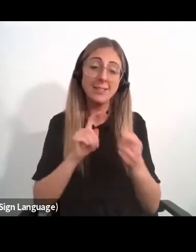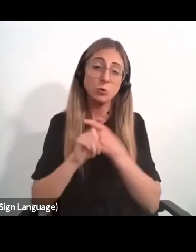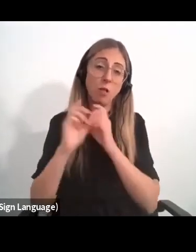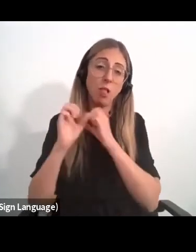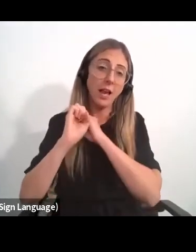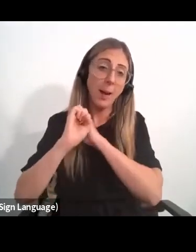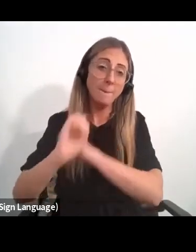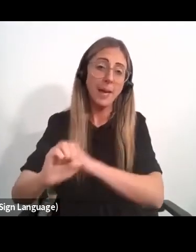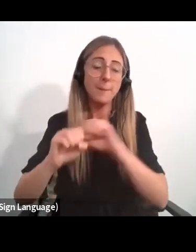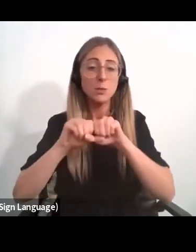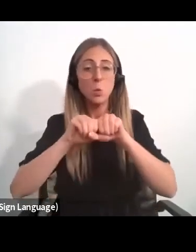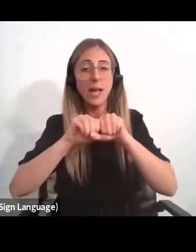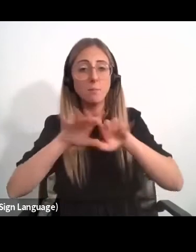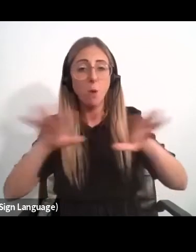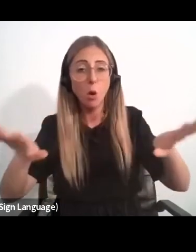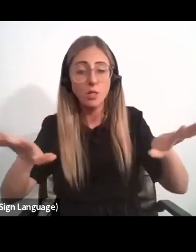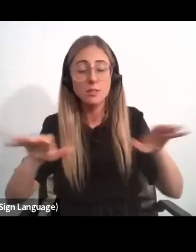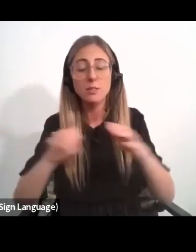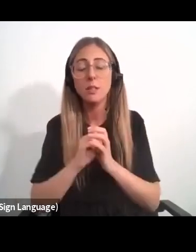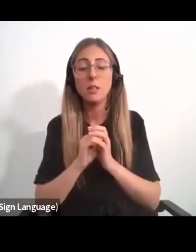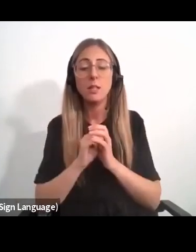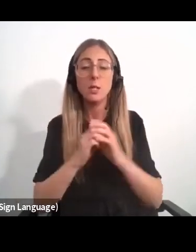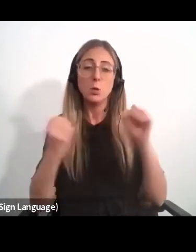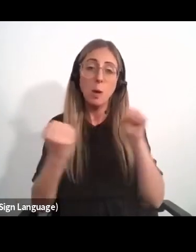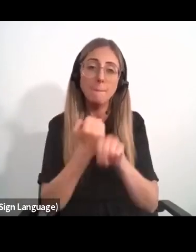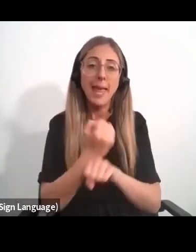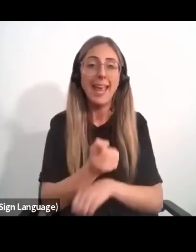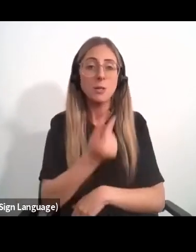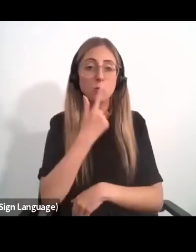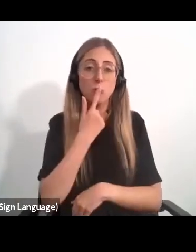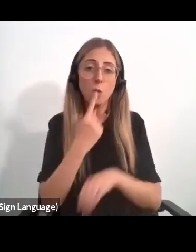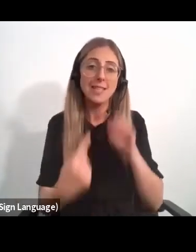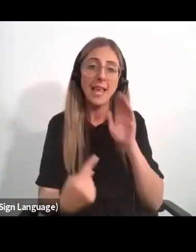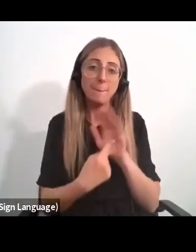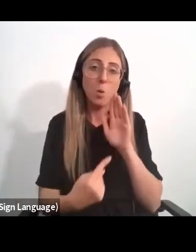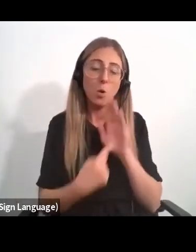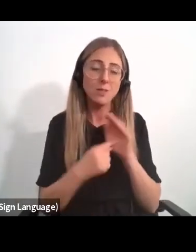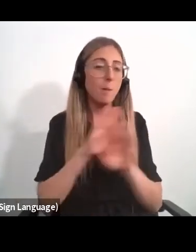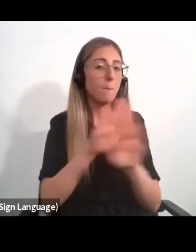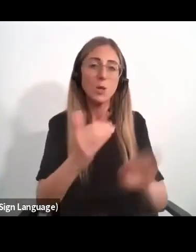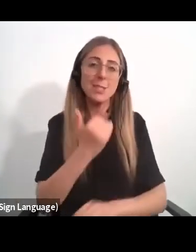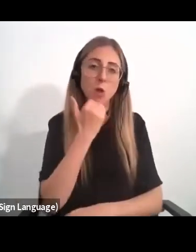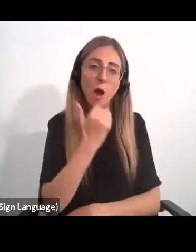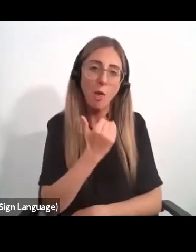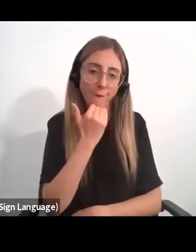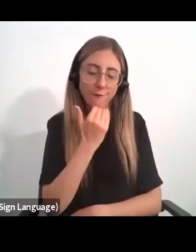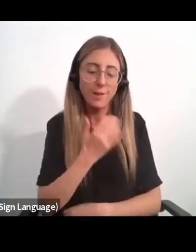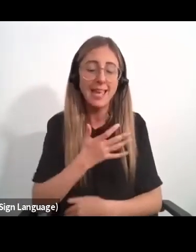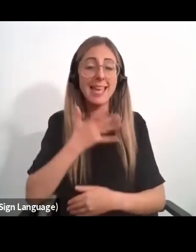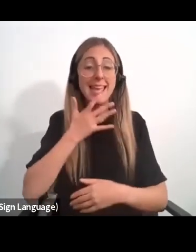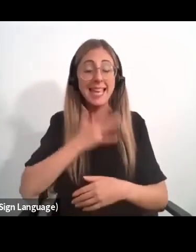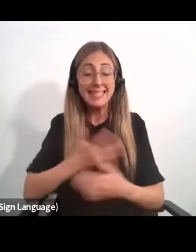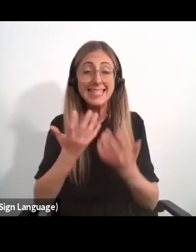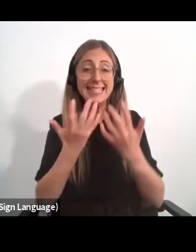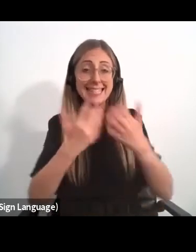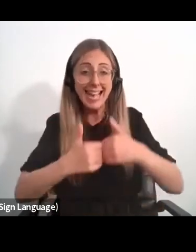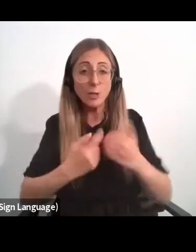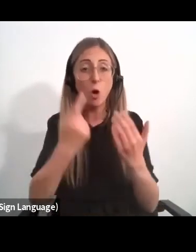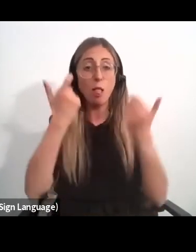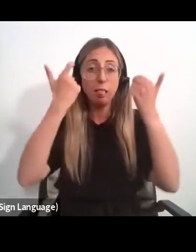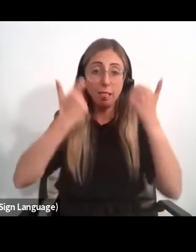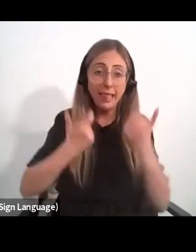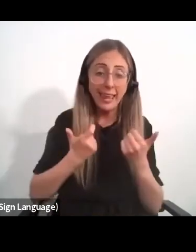exploiting opportunities to develop drugs is necessary, but not sufficient. It also requires technical, legal,